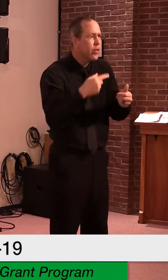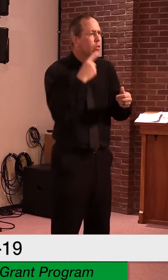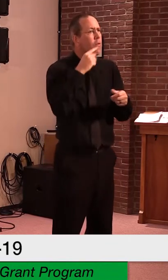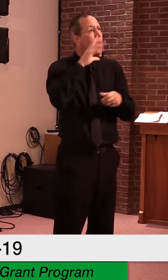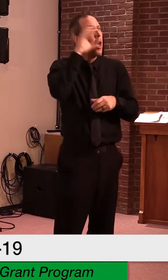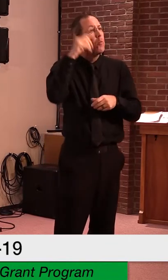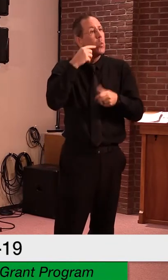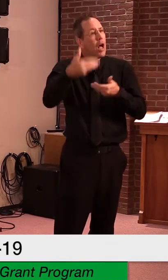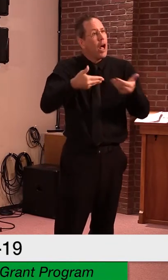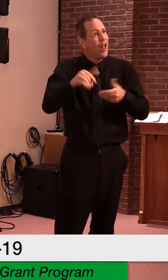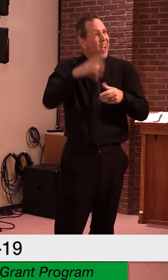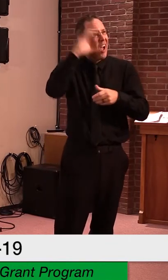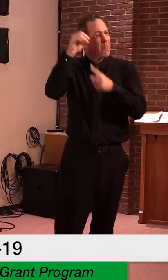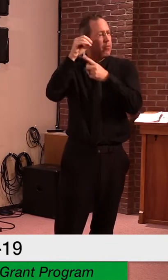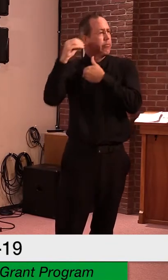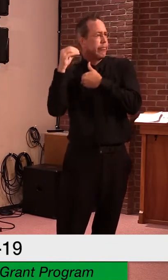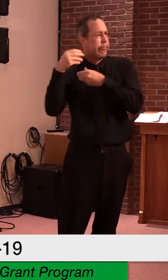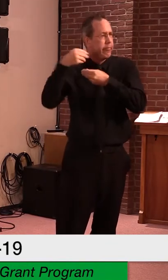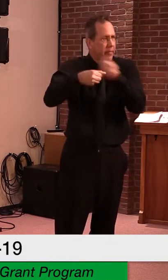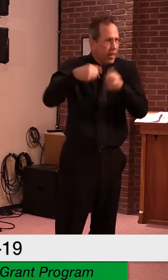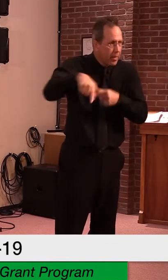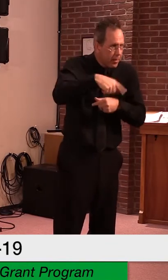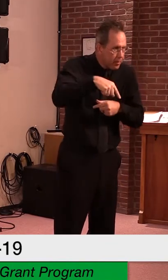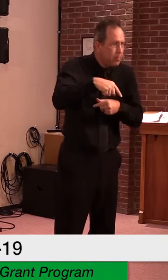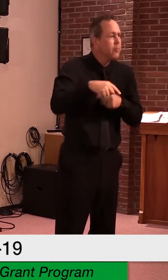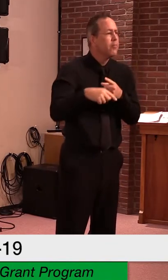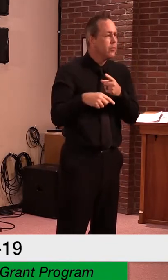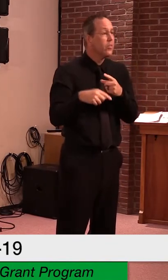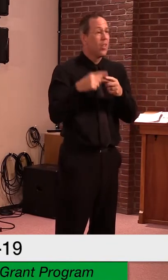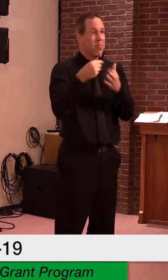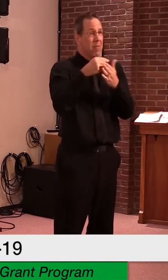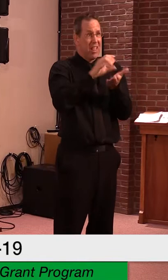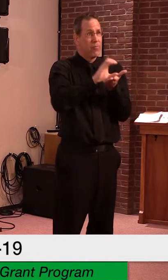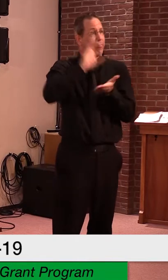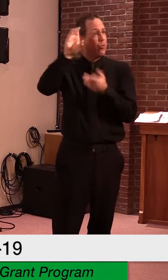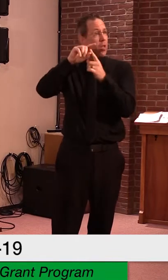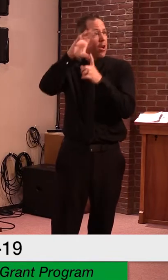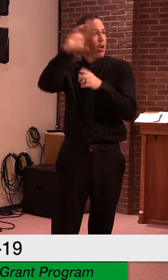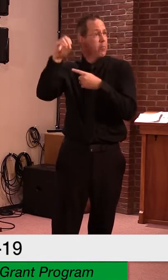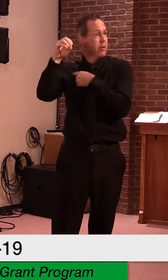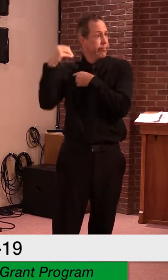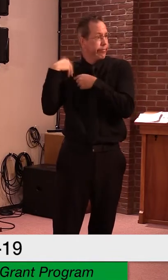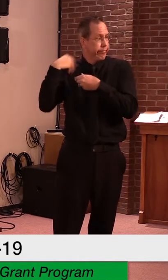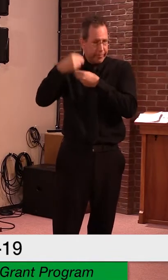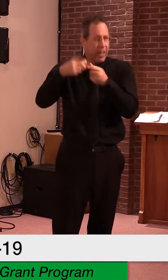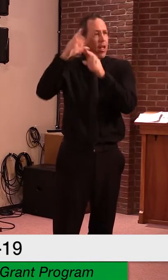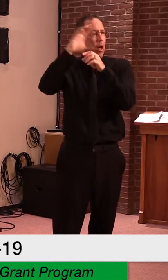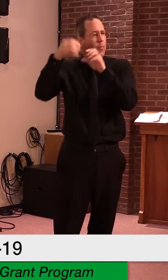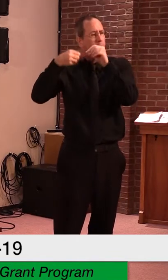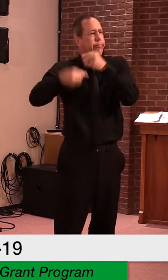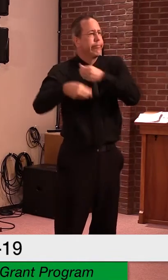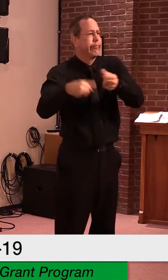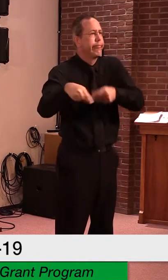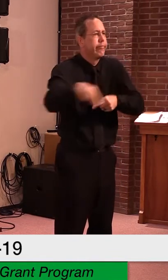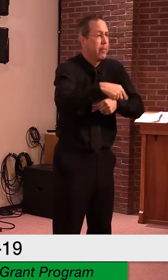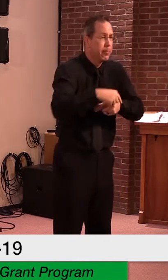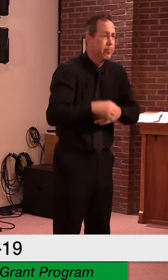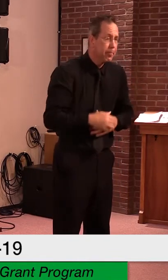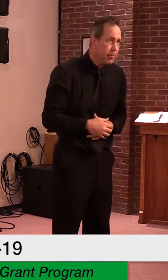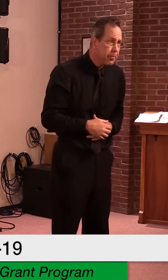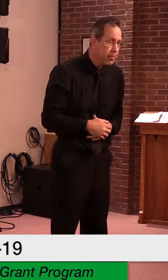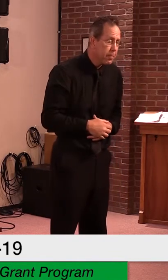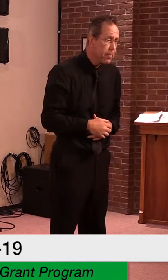apply for the program and then pass the amounts on to their eligible employees who work for them during